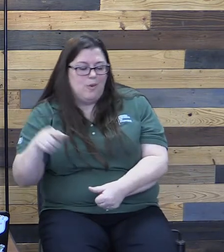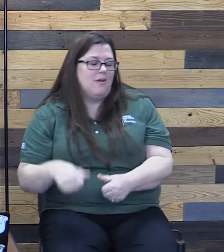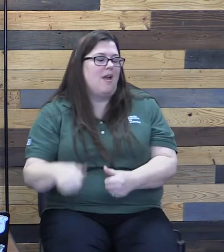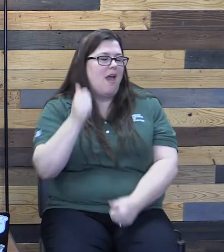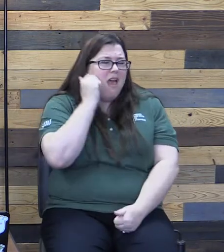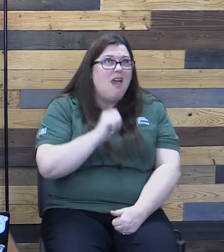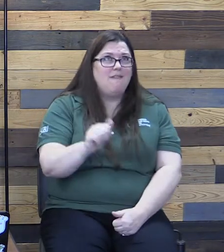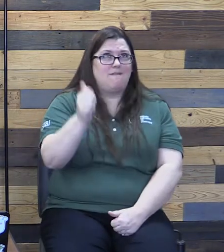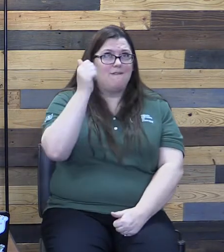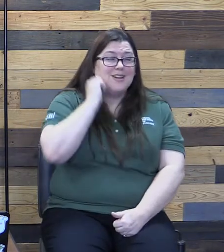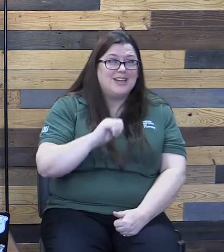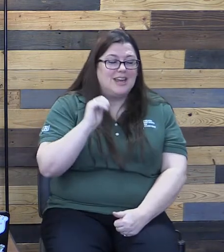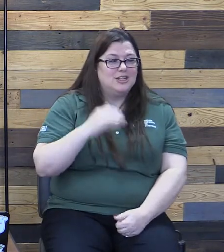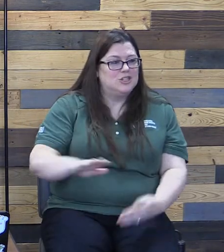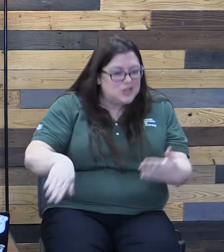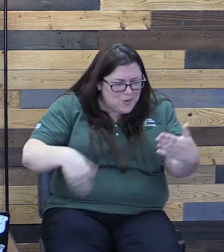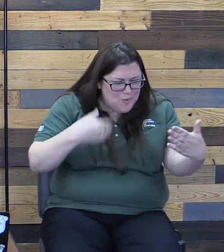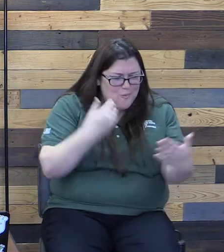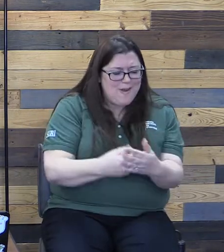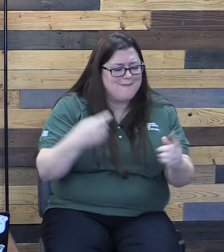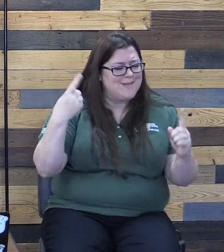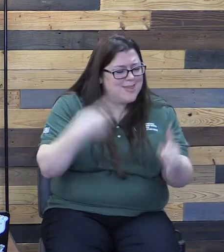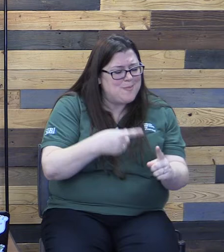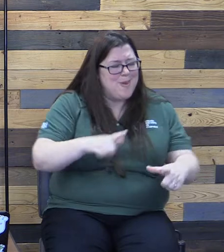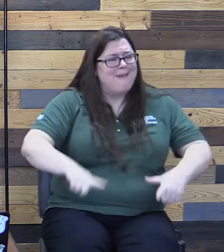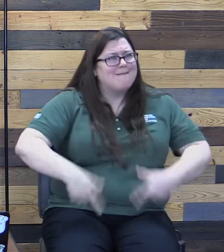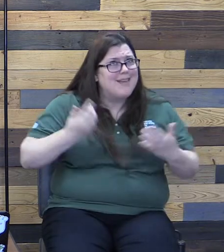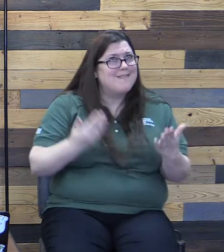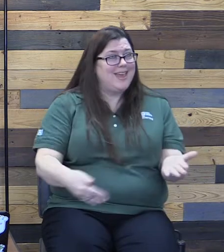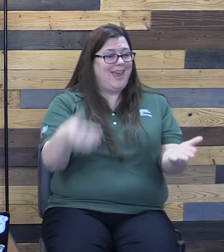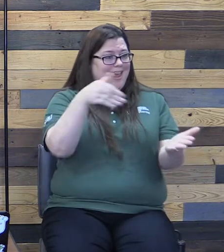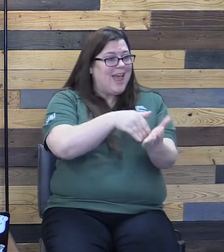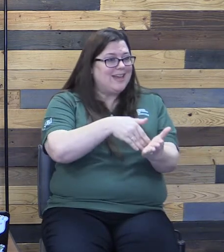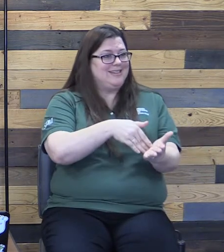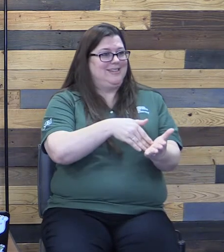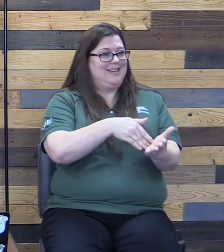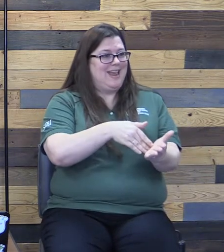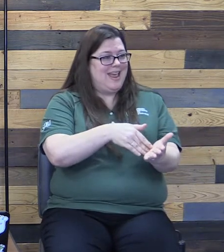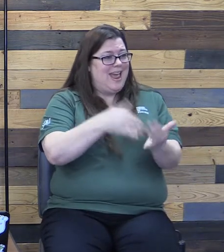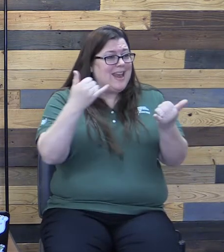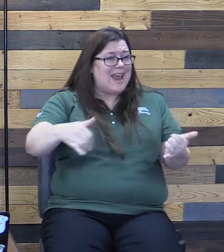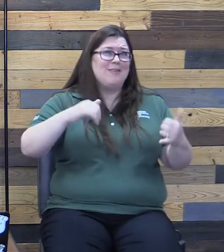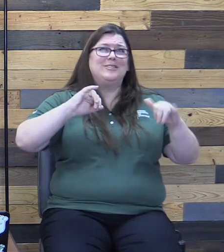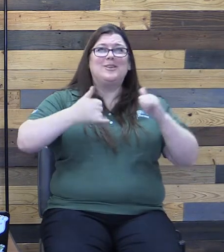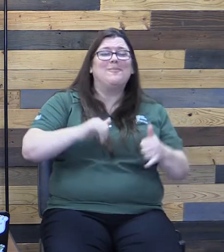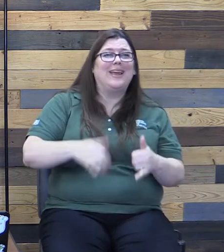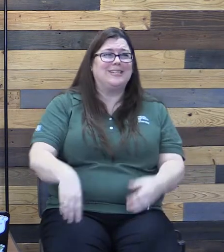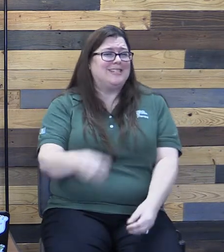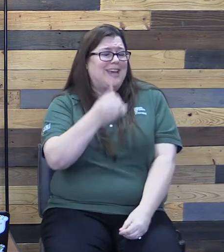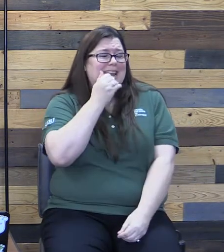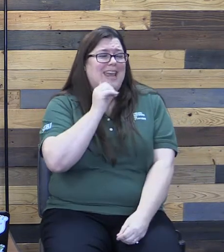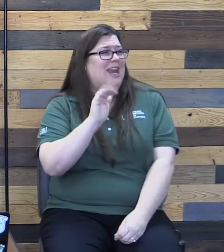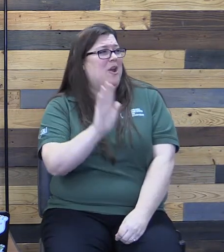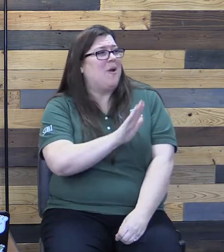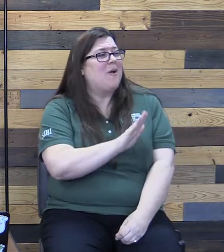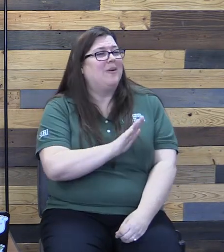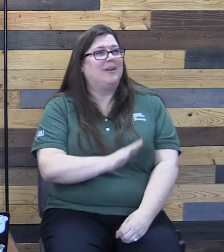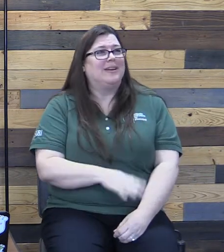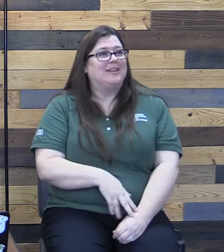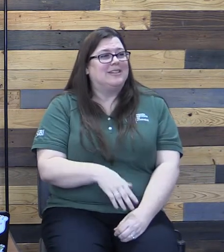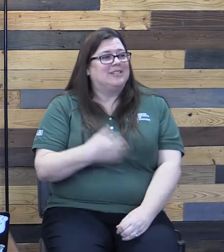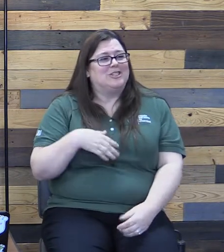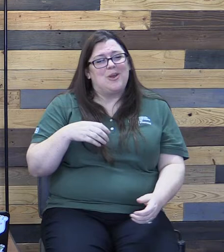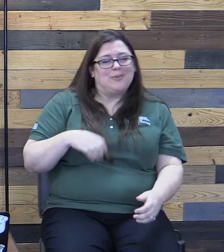point of, instead of death, life again. Now, Jessie plays. She can eat on her own. She, you